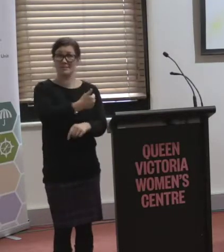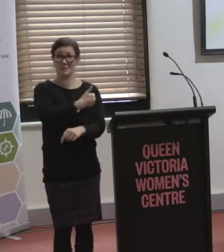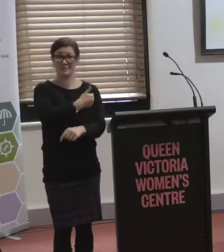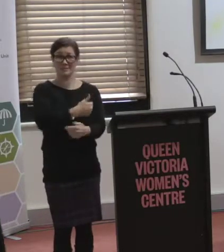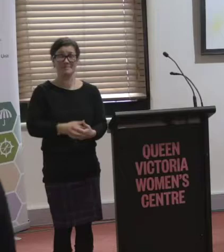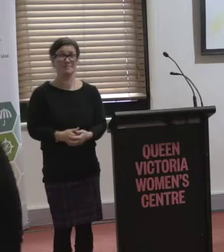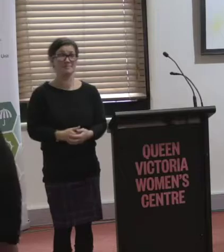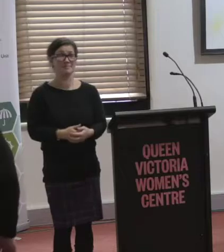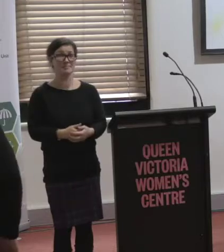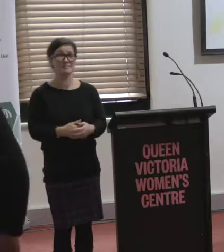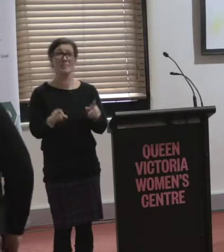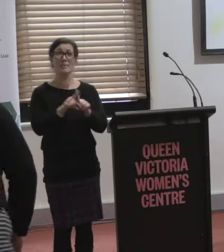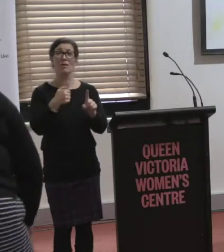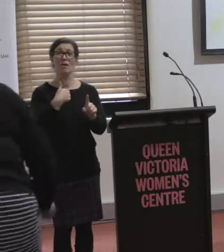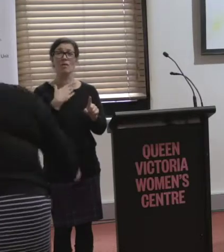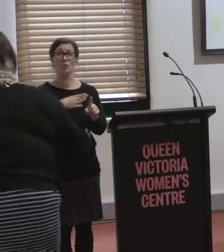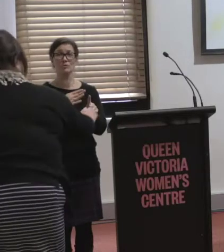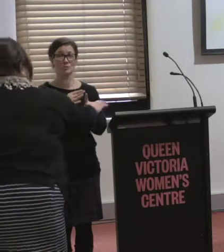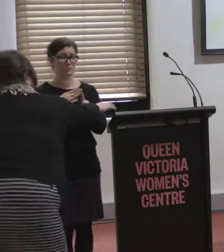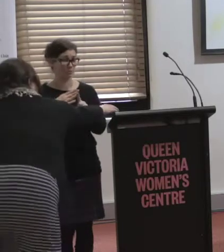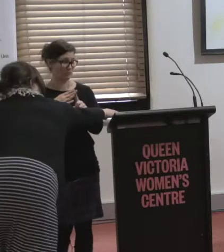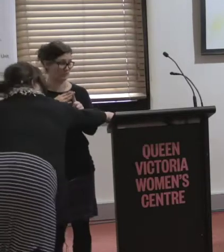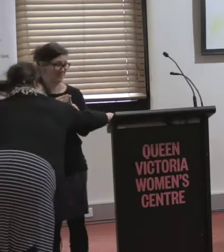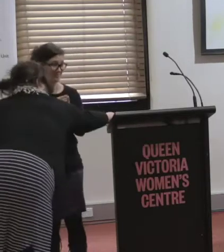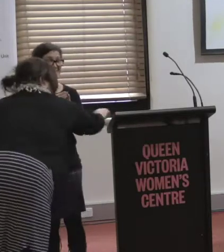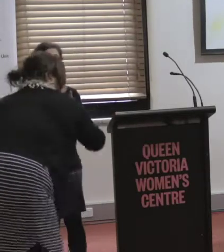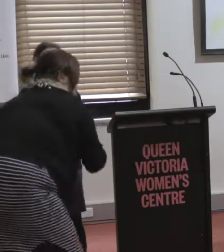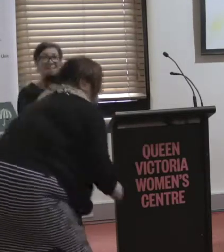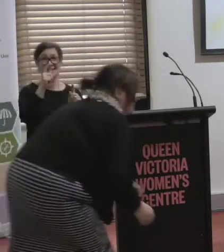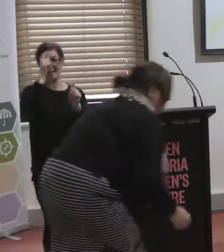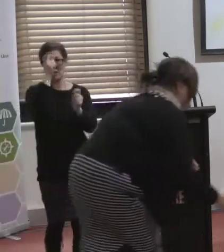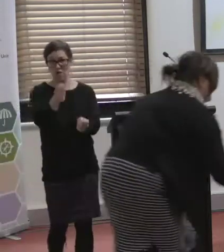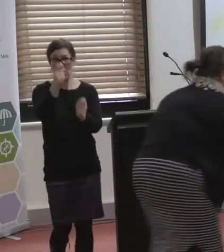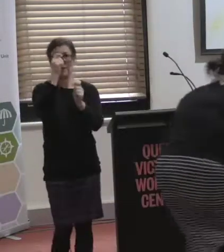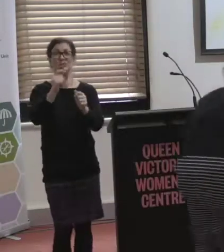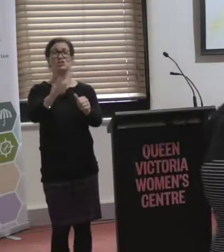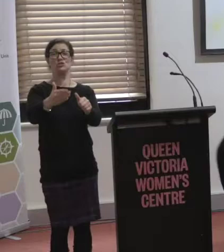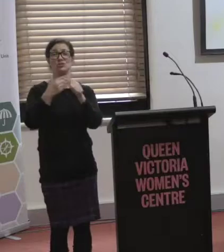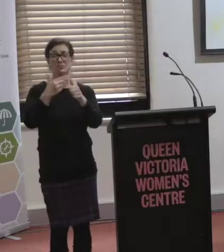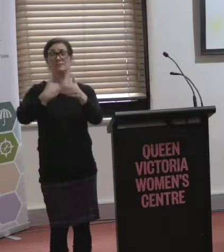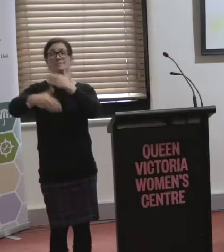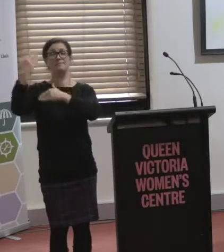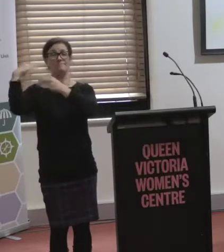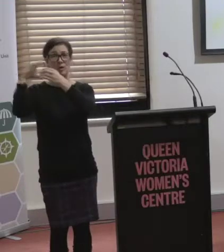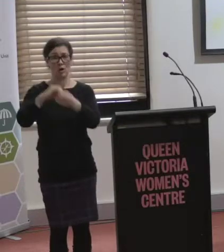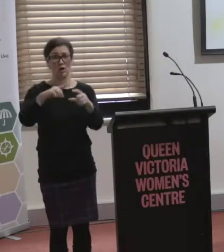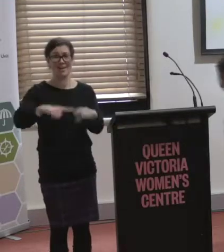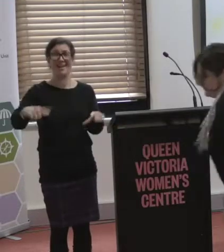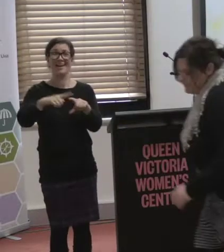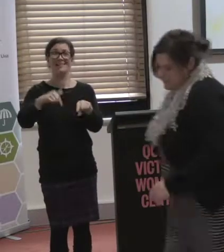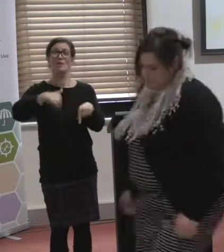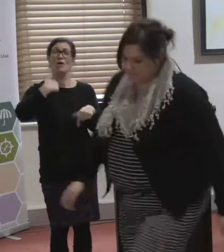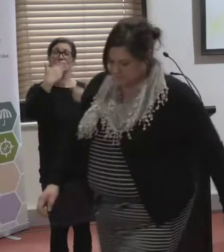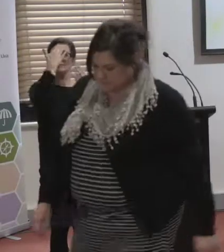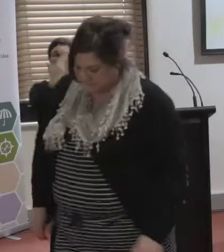And I'd also like to acknowledge the traditional custodians on the land in which we meet today and pay my respects to Elders past,